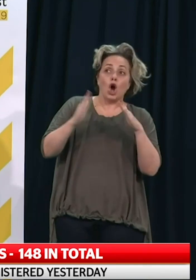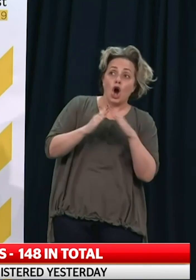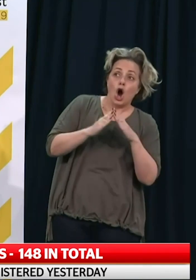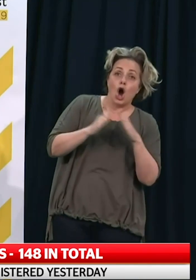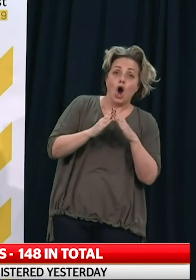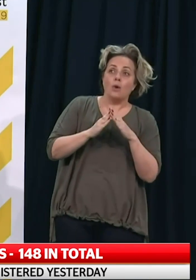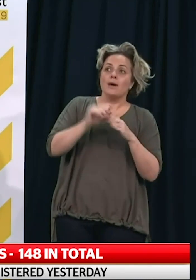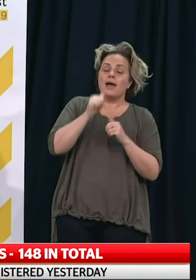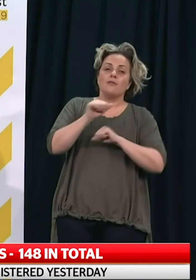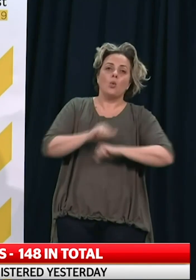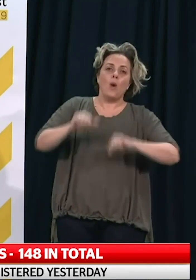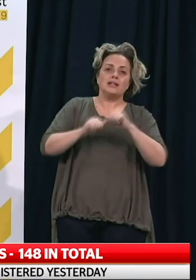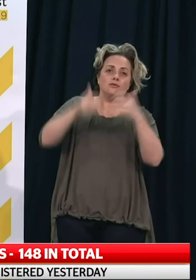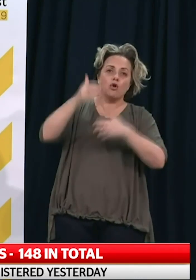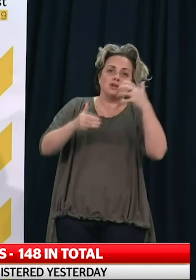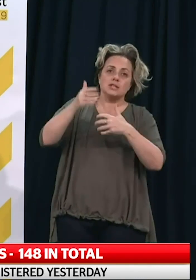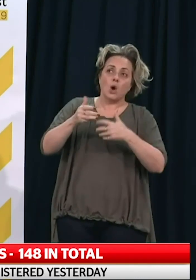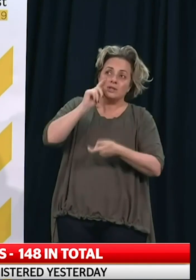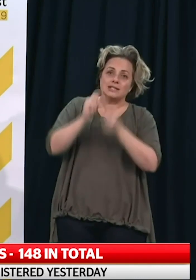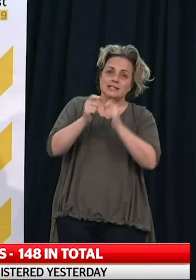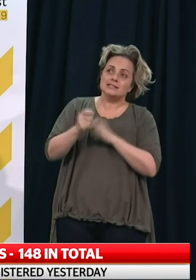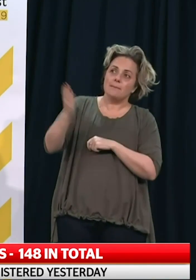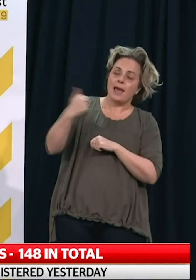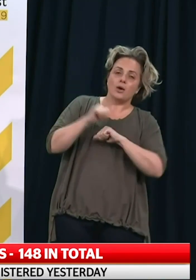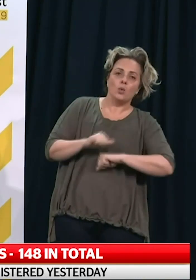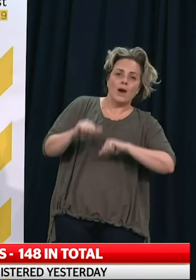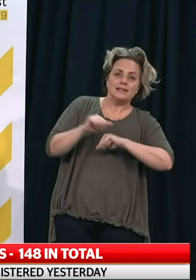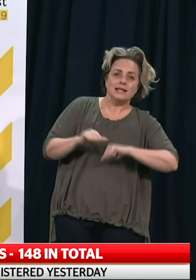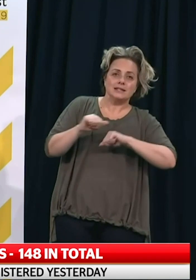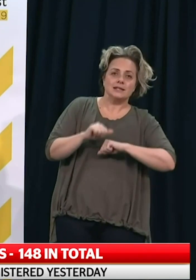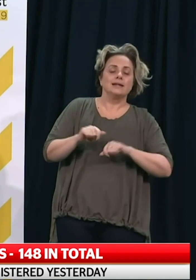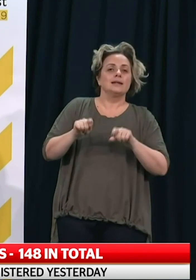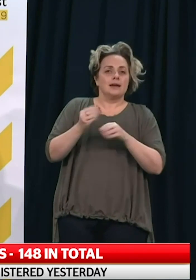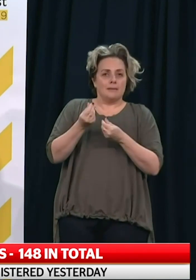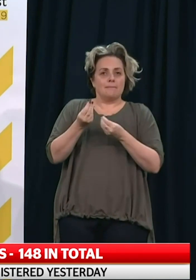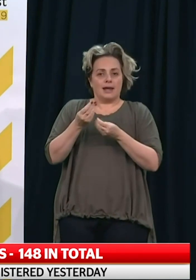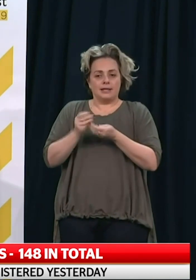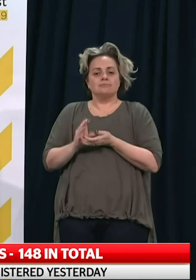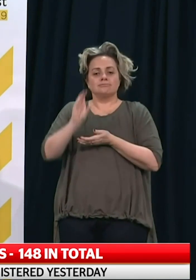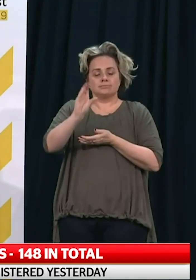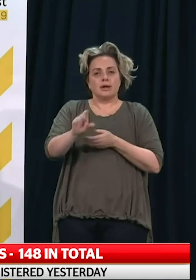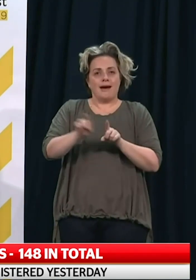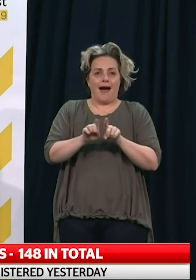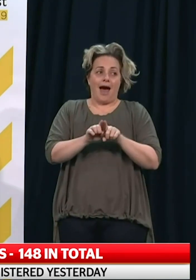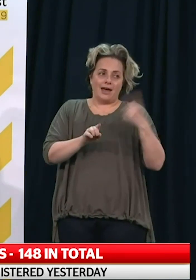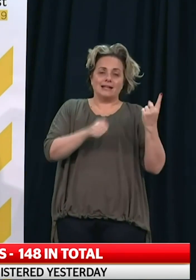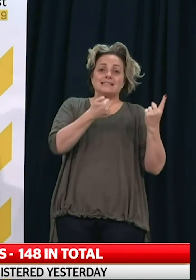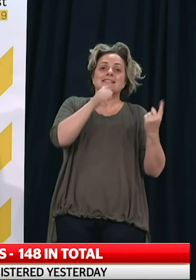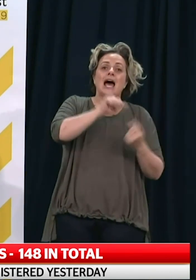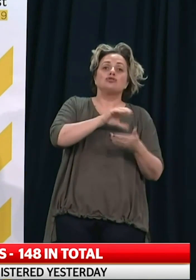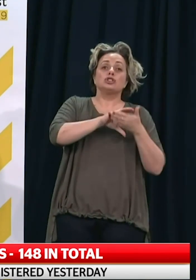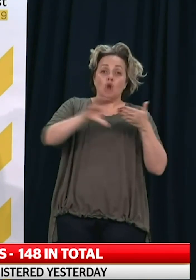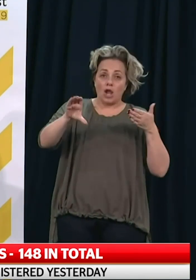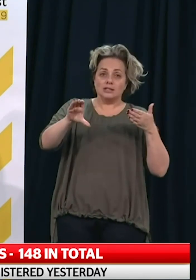for a COVID-19 test result. Again, this is paid at the same rates as the other schemes of $600